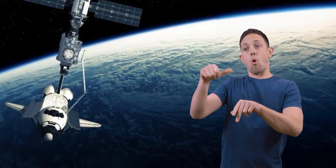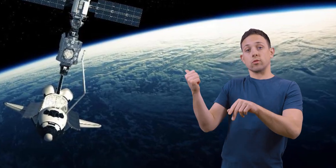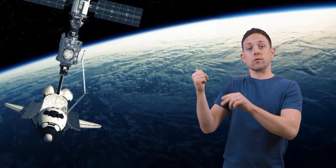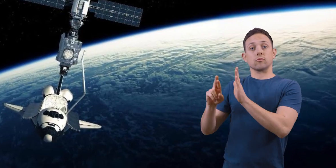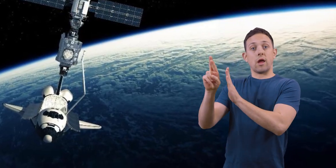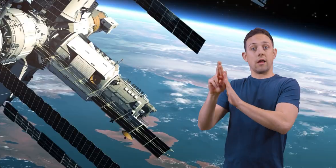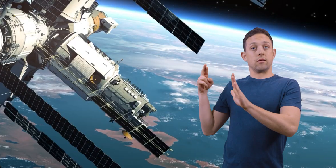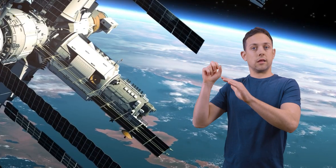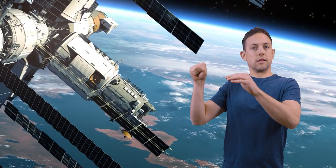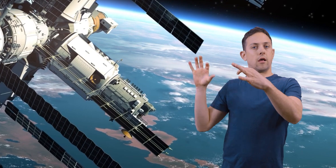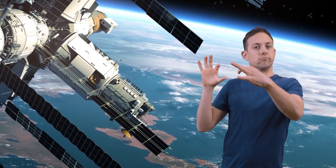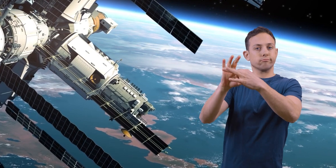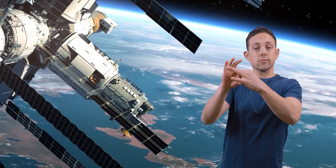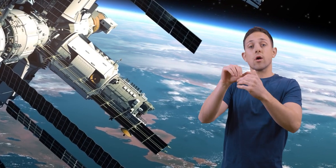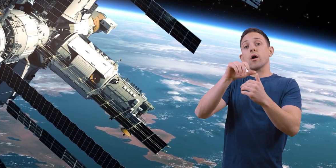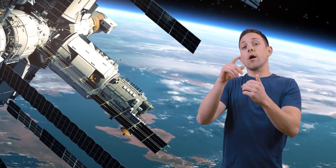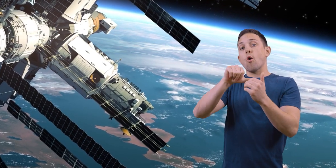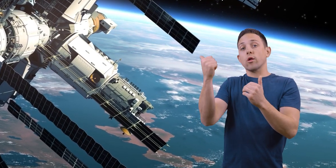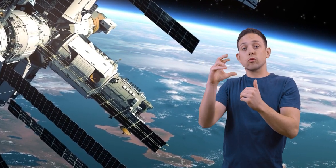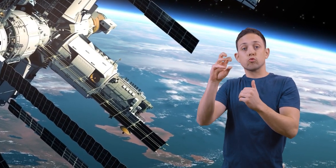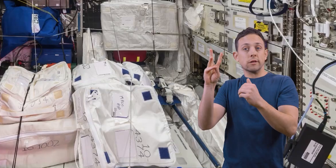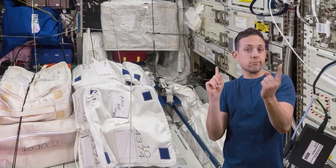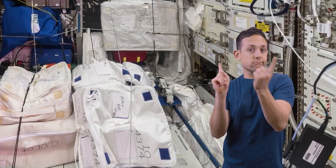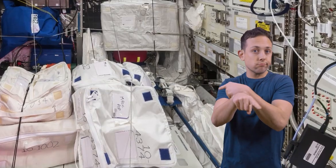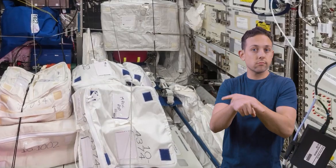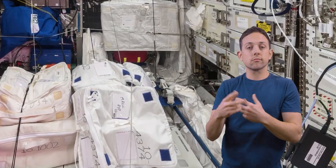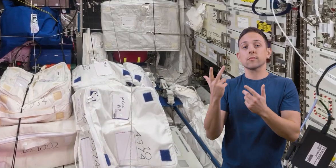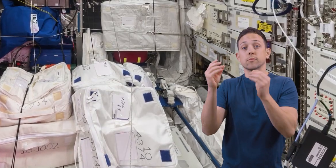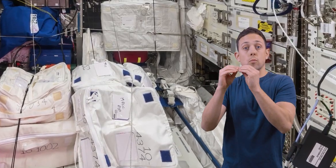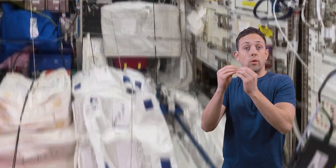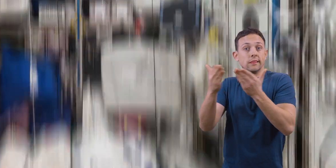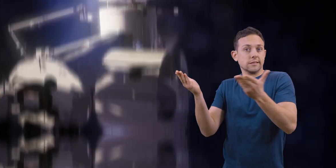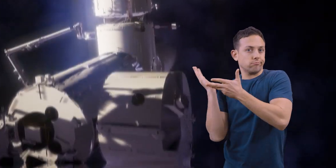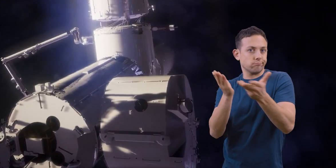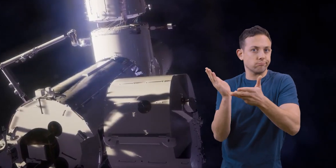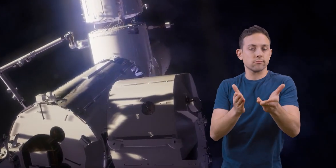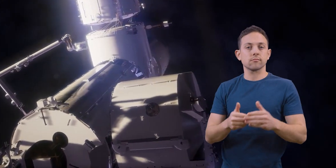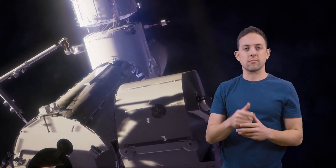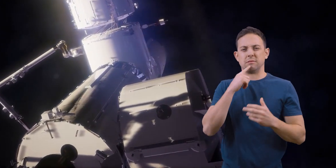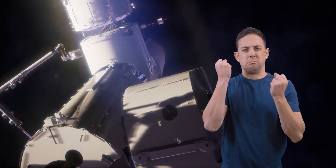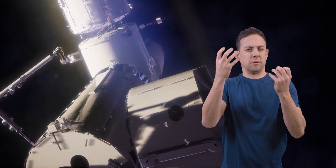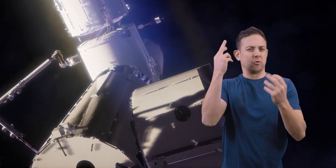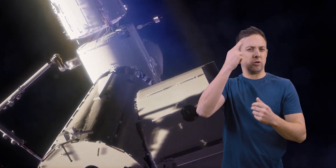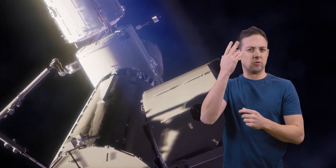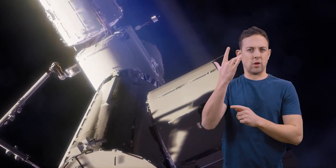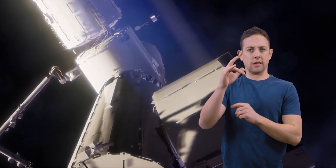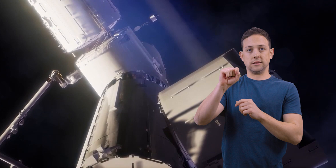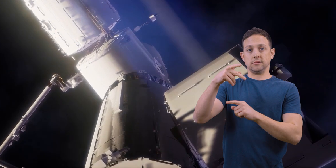station, allowing crews and visitors to come and go and supplies to be delivered. There are many reasons why the space station is